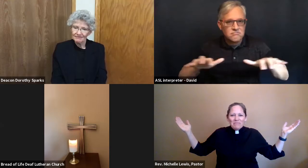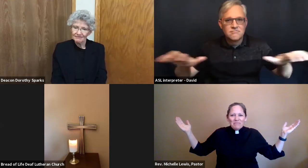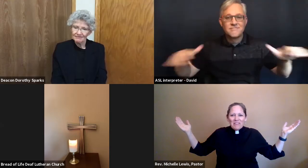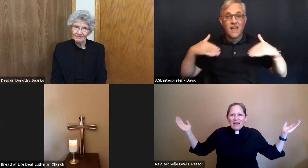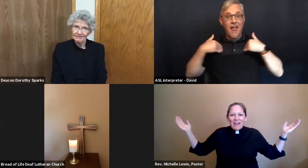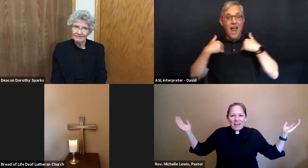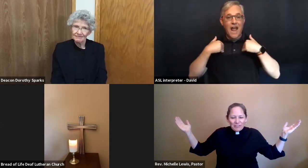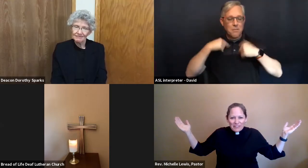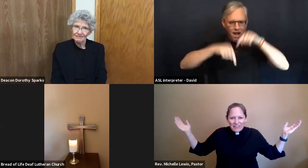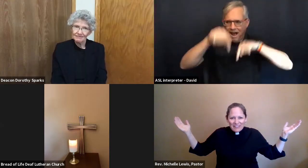everything.